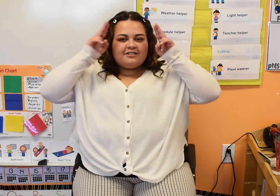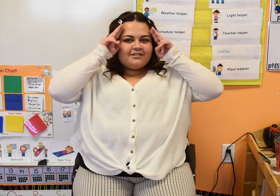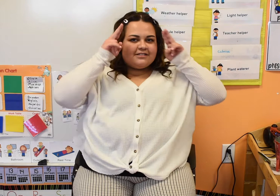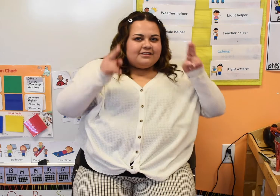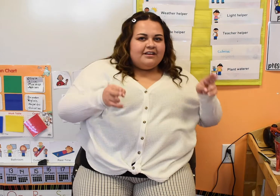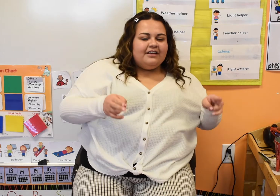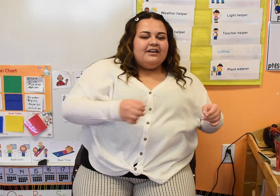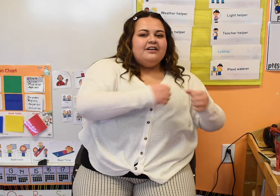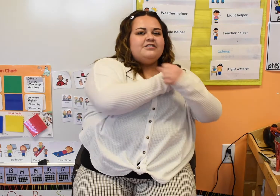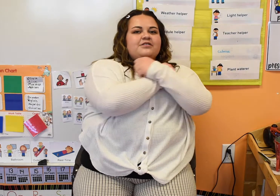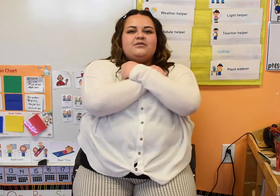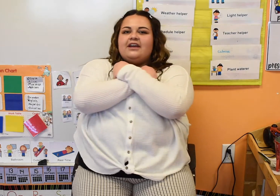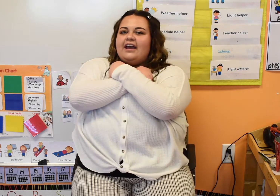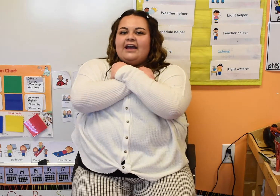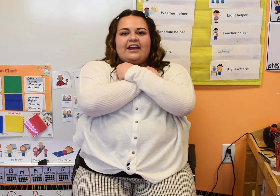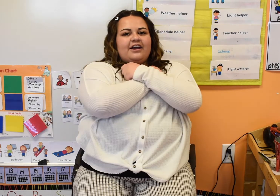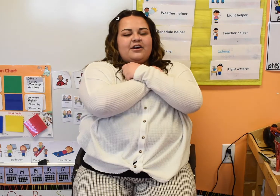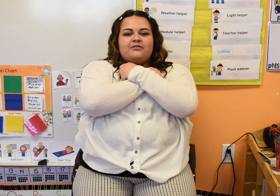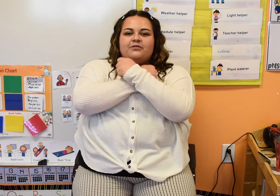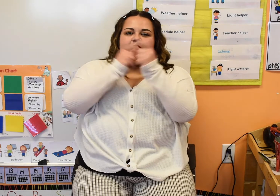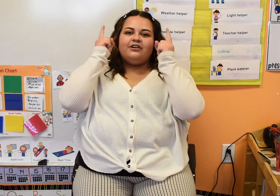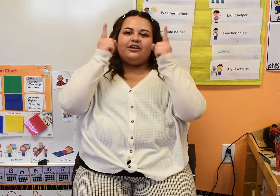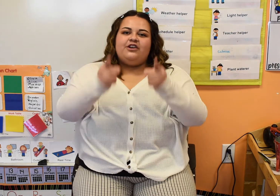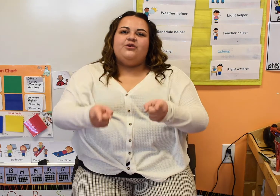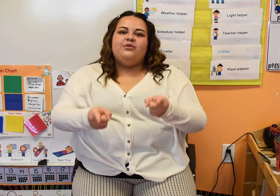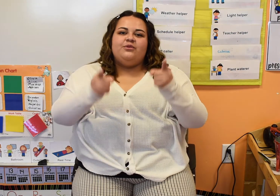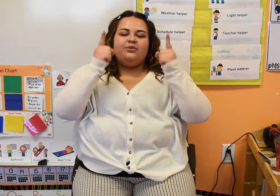To care for you